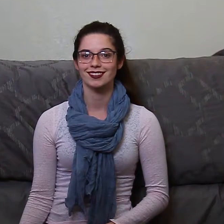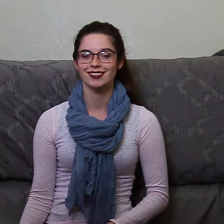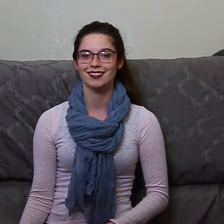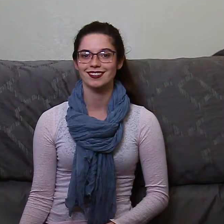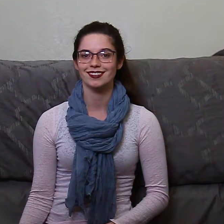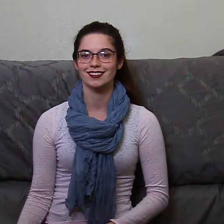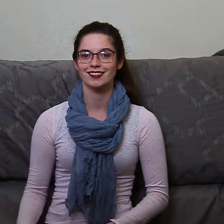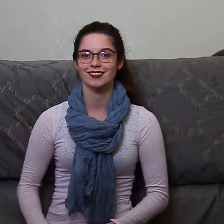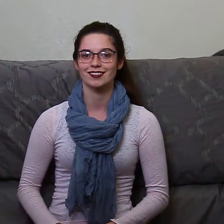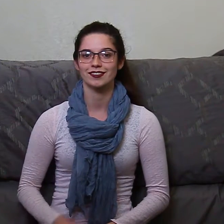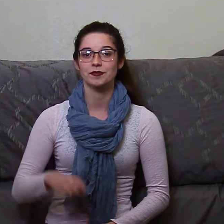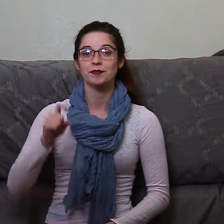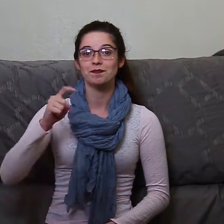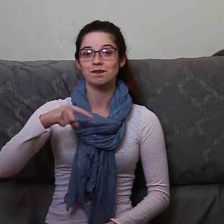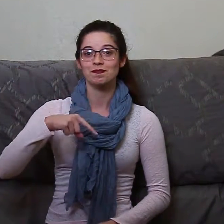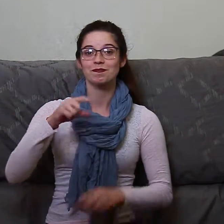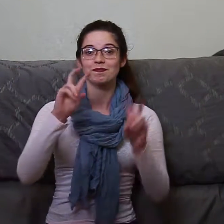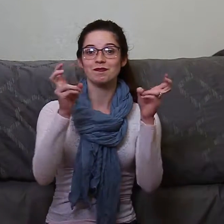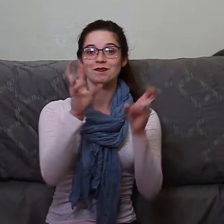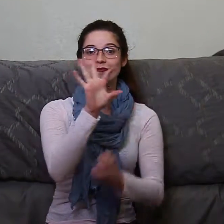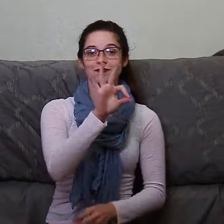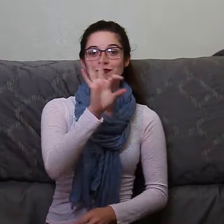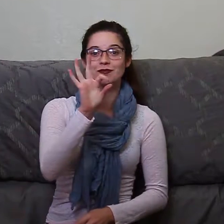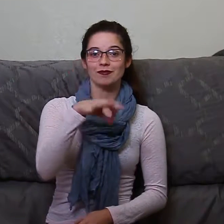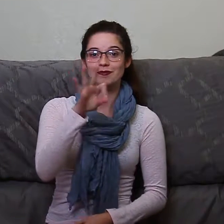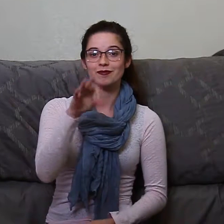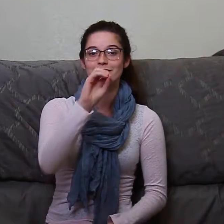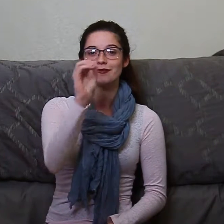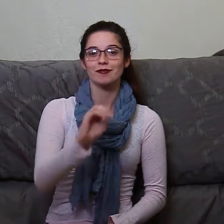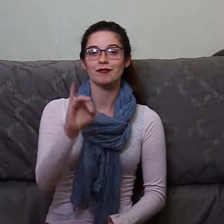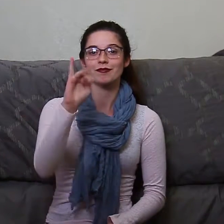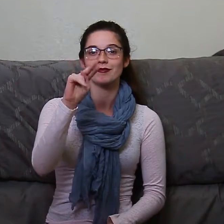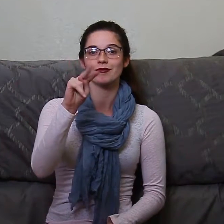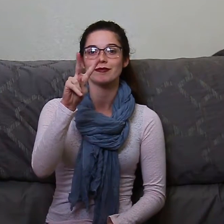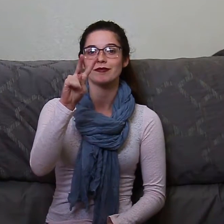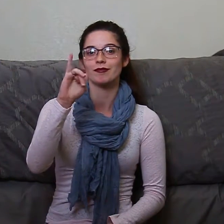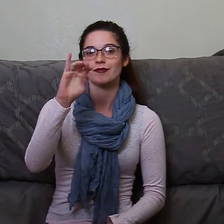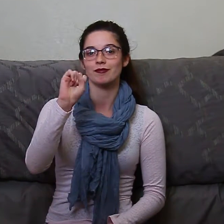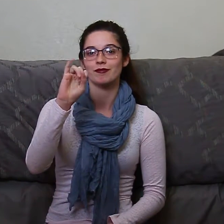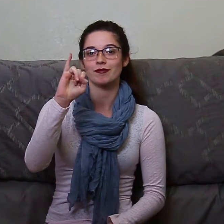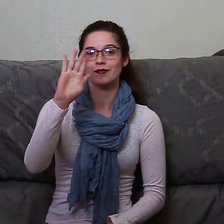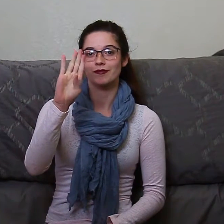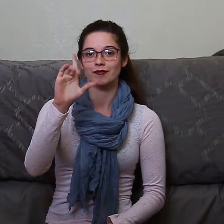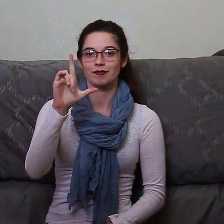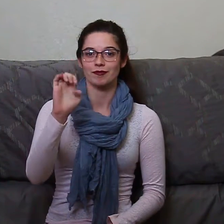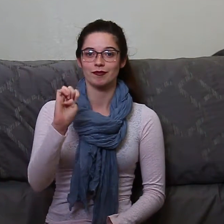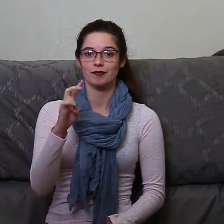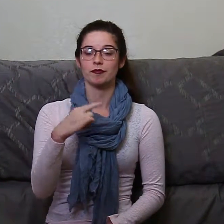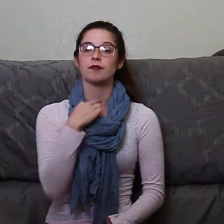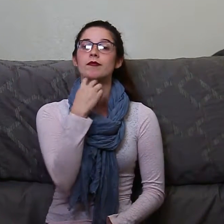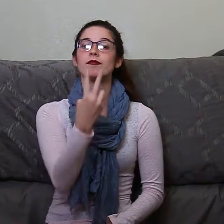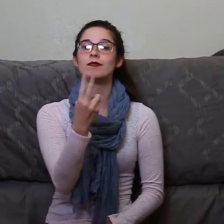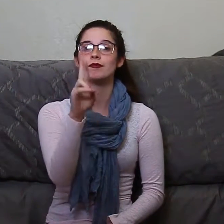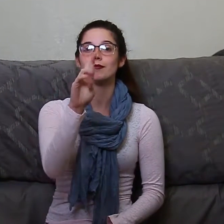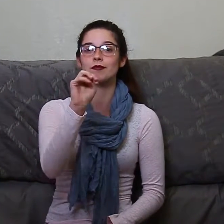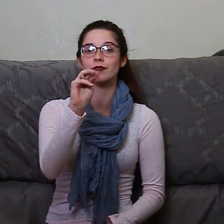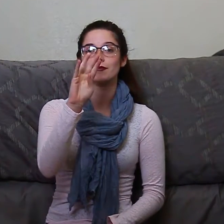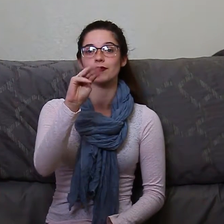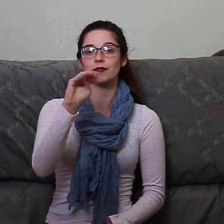This is 99% Invisible. I'm Roman Mars. We are a culture fascinated with style.